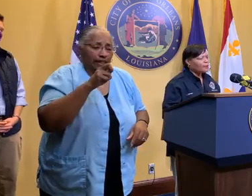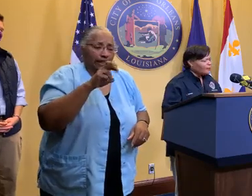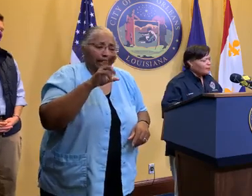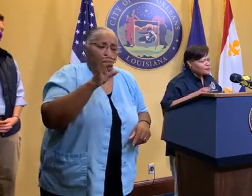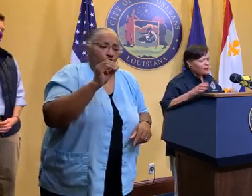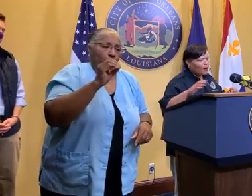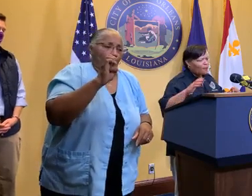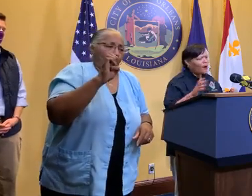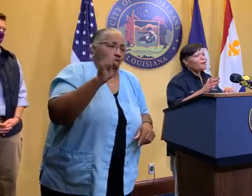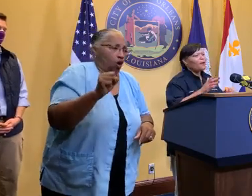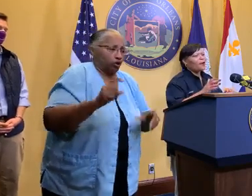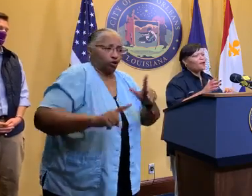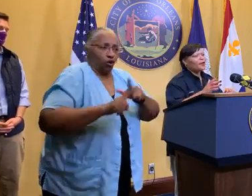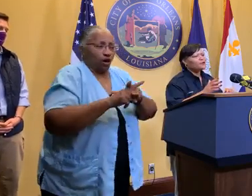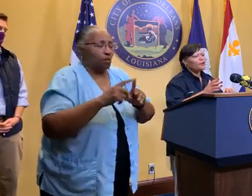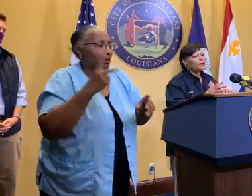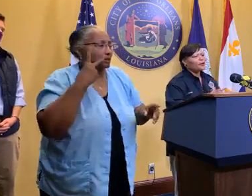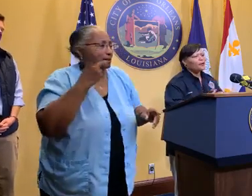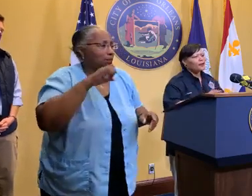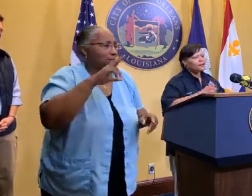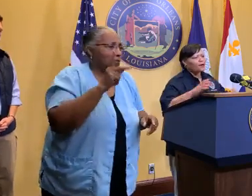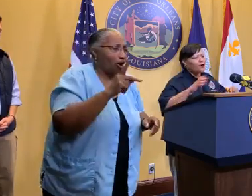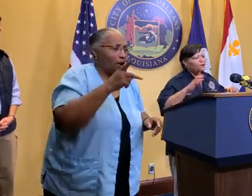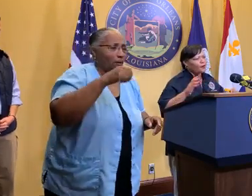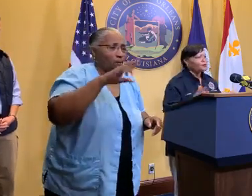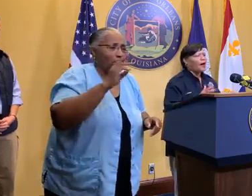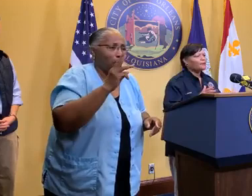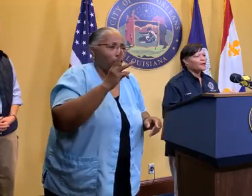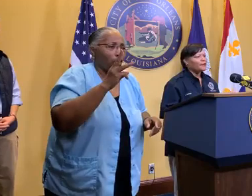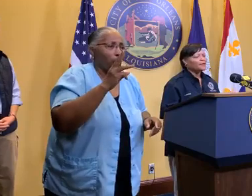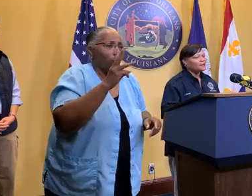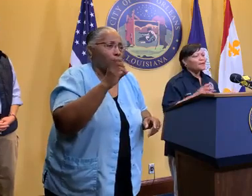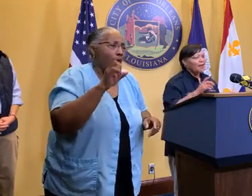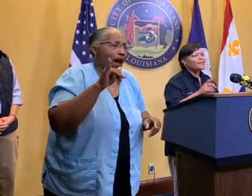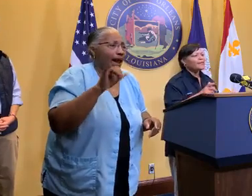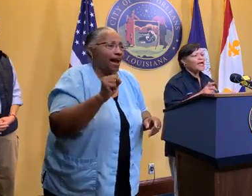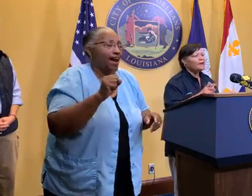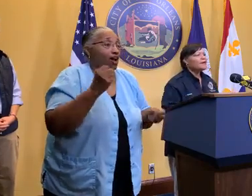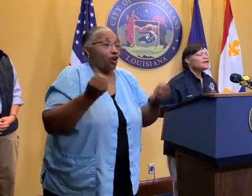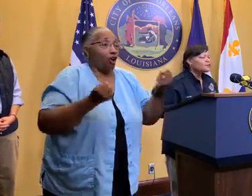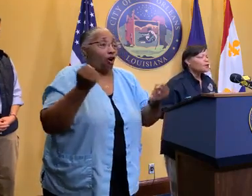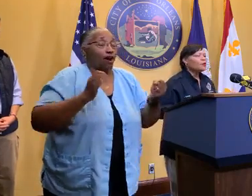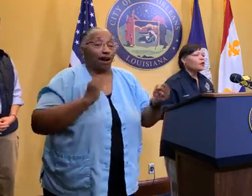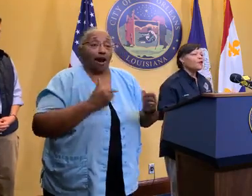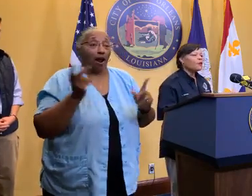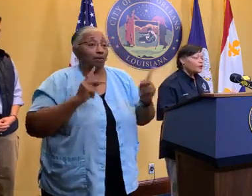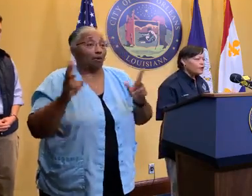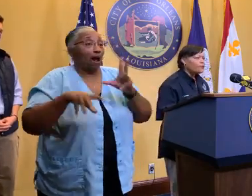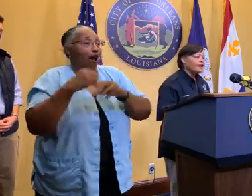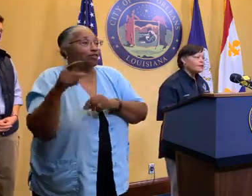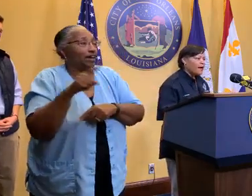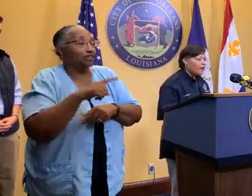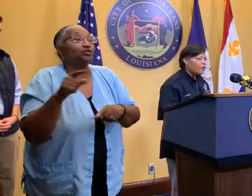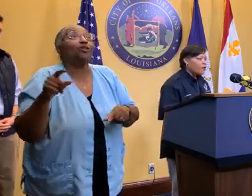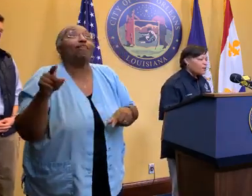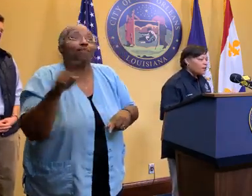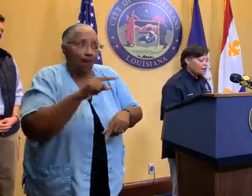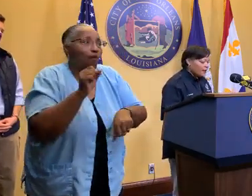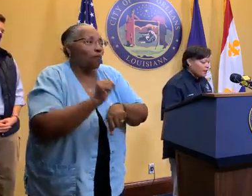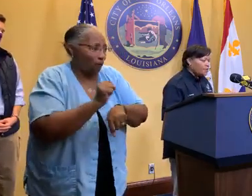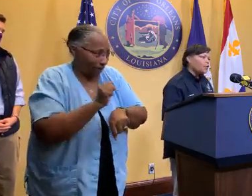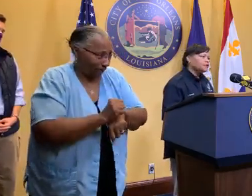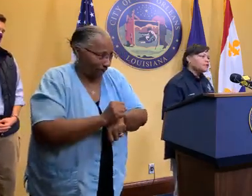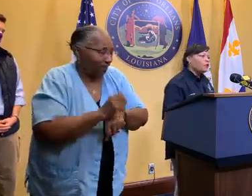showed up. I saw a Park and Parkways vehicle, and I saw folks out there. said, that's it. So, you know, they're working right now,